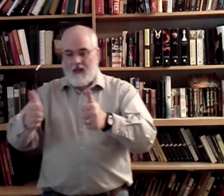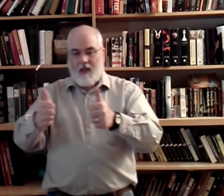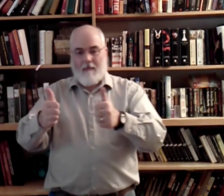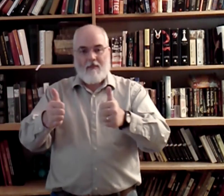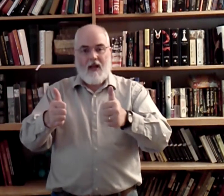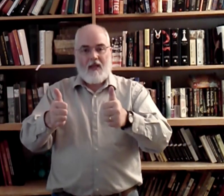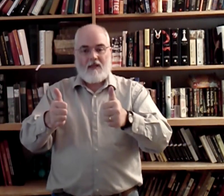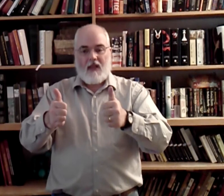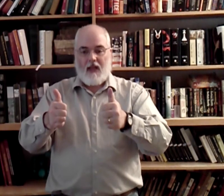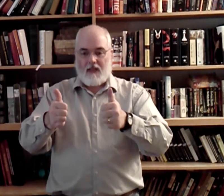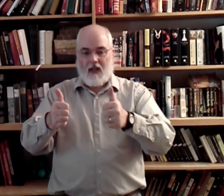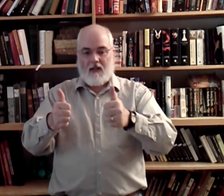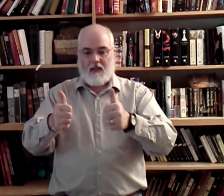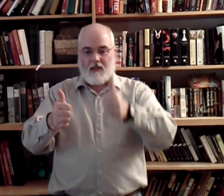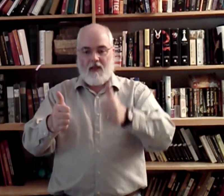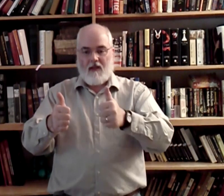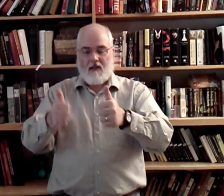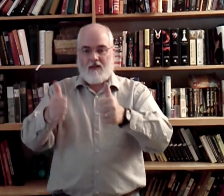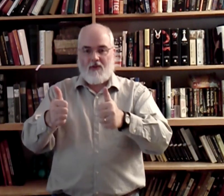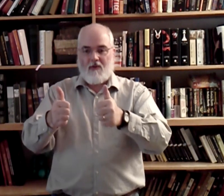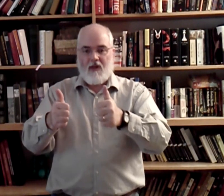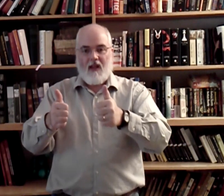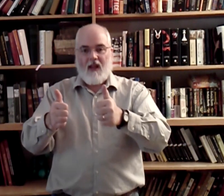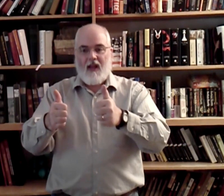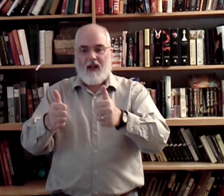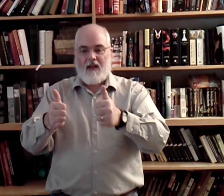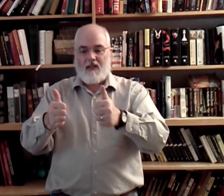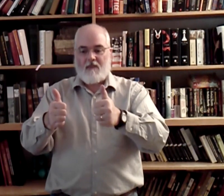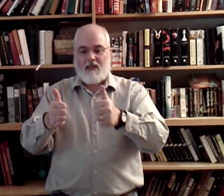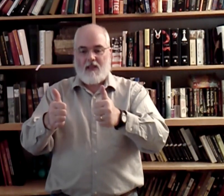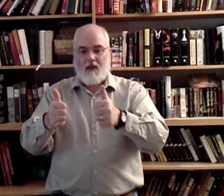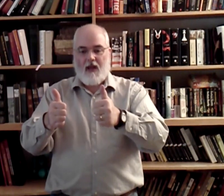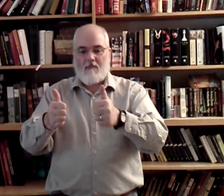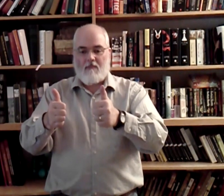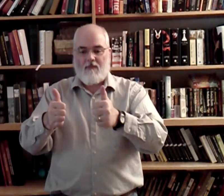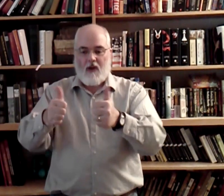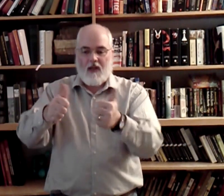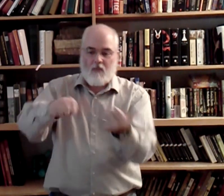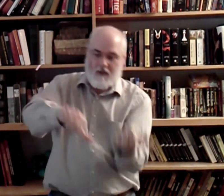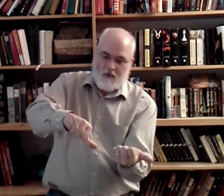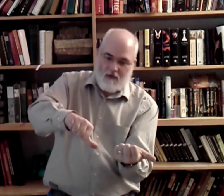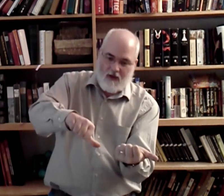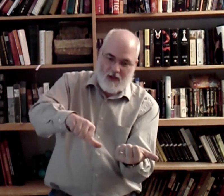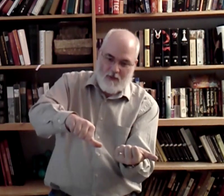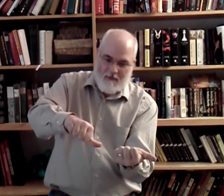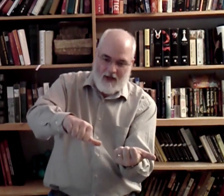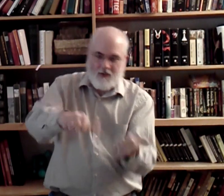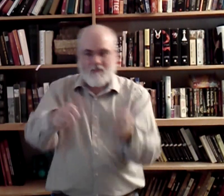And baptize is this is me, this is you, and this is me slipping and falling in with you as we baptize you.